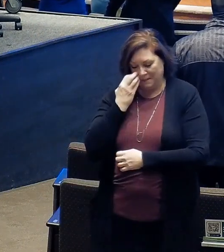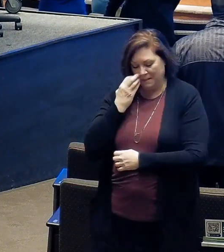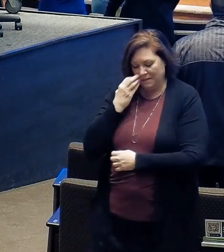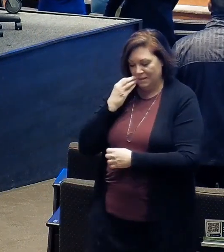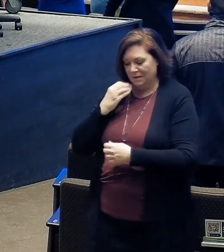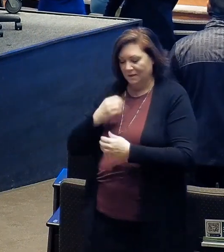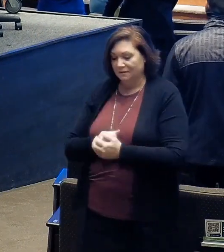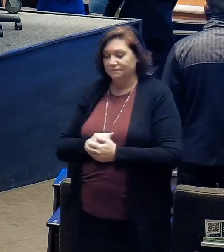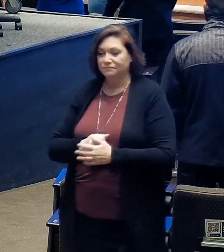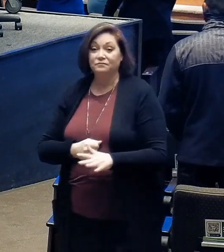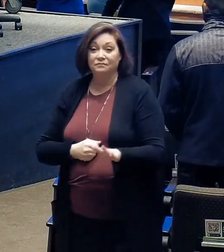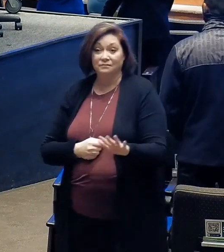again. Sing about it now.